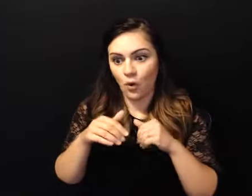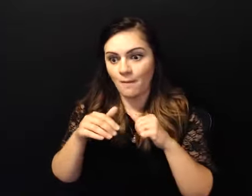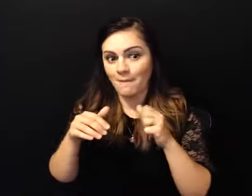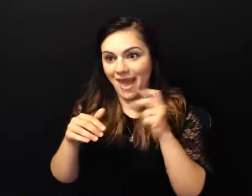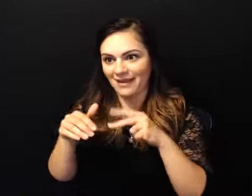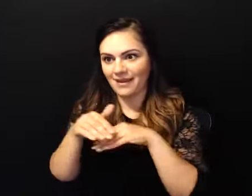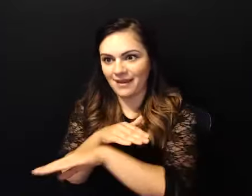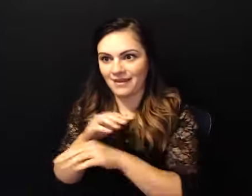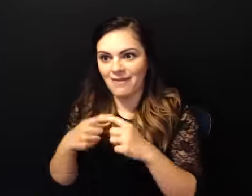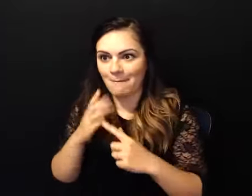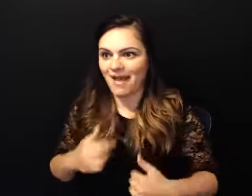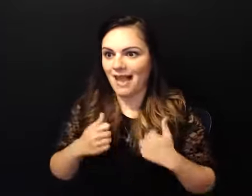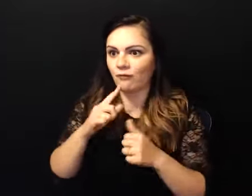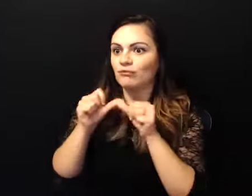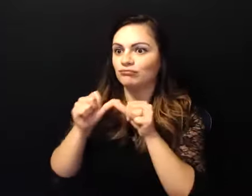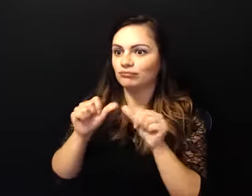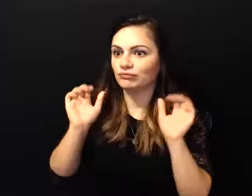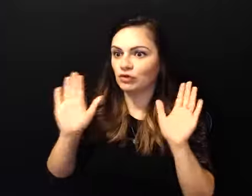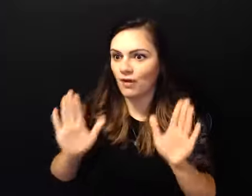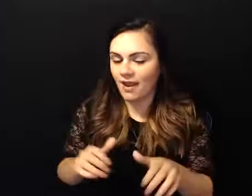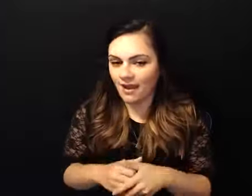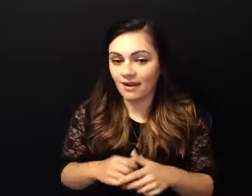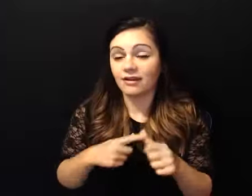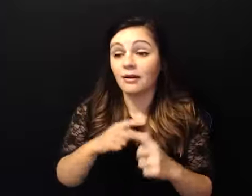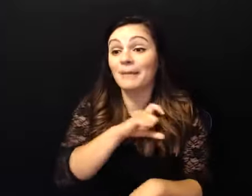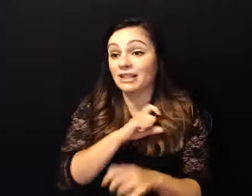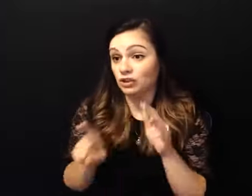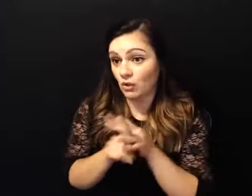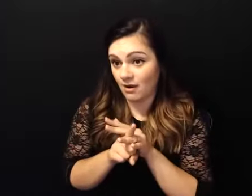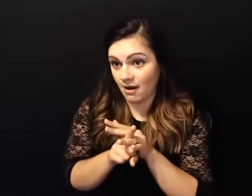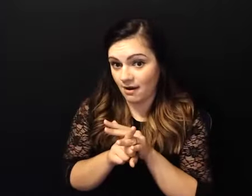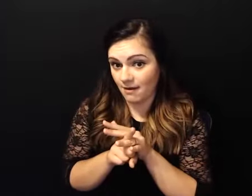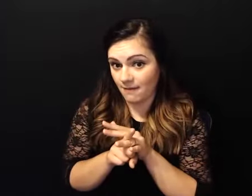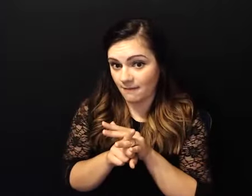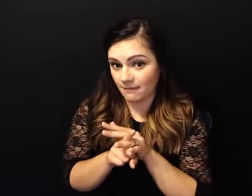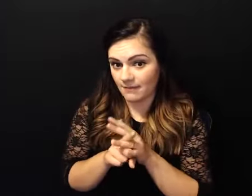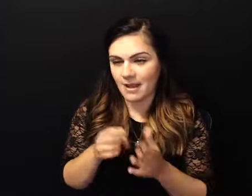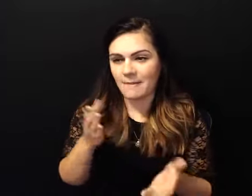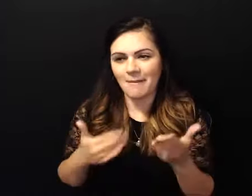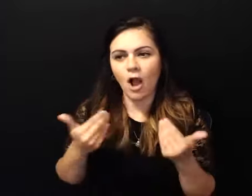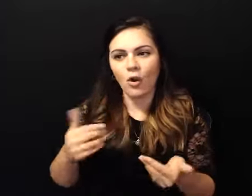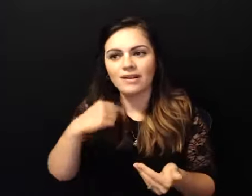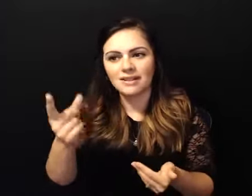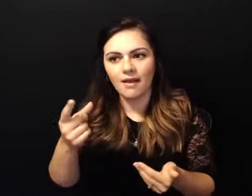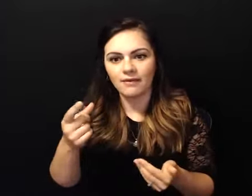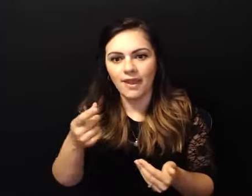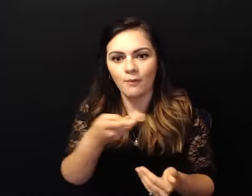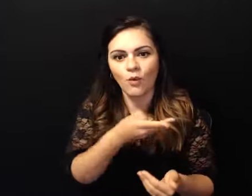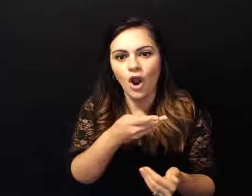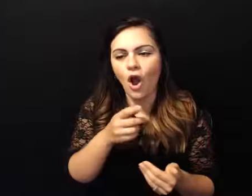uh i thought to myself well maybe i will just tell them we're all too drunk to drive and then we'll have to go back inside and drink and that's not